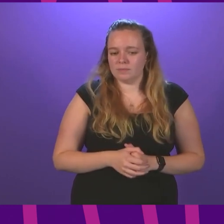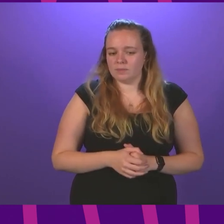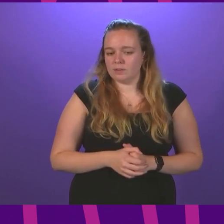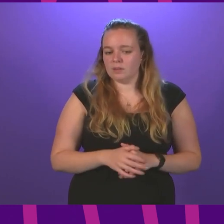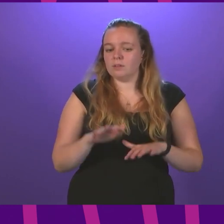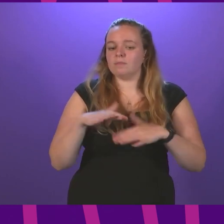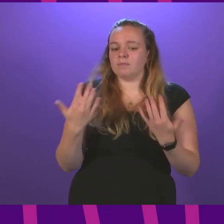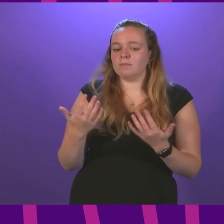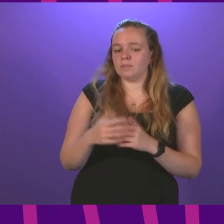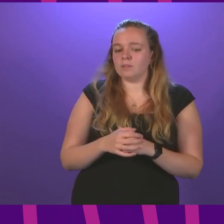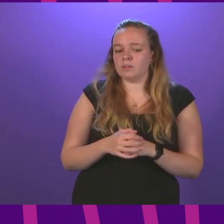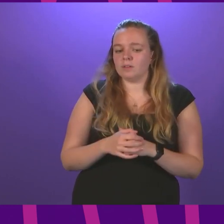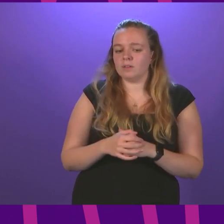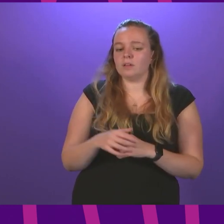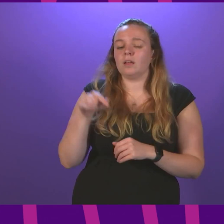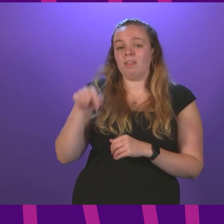Carey,